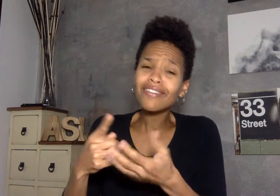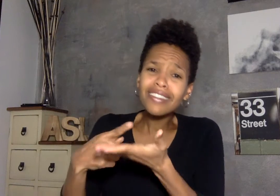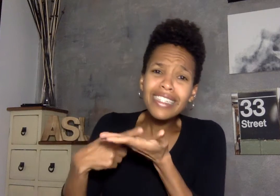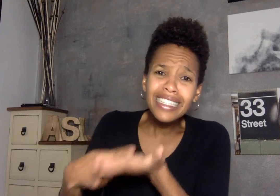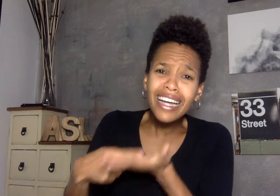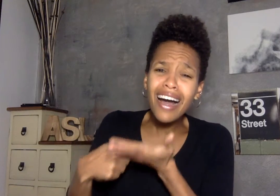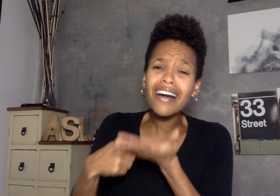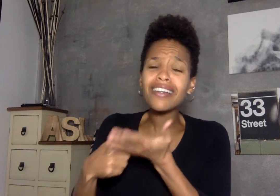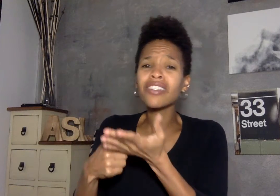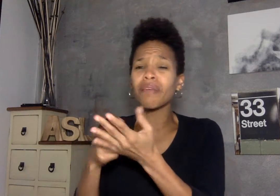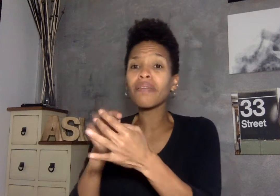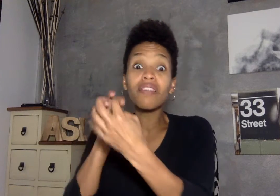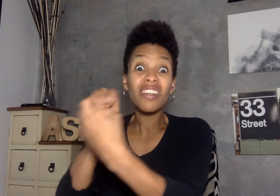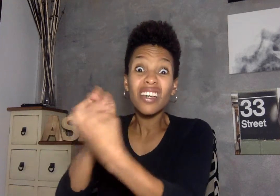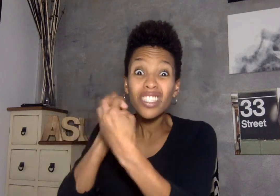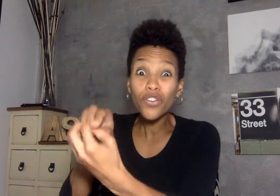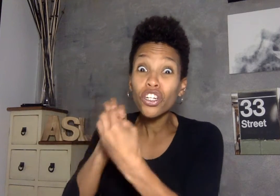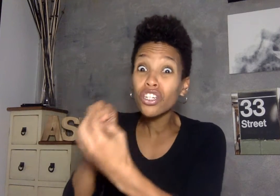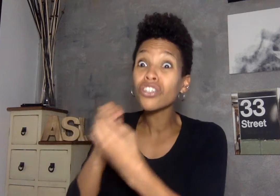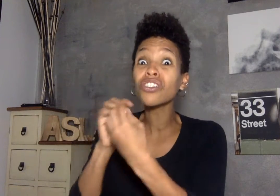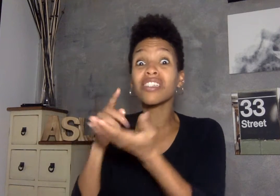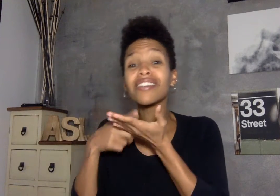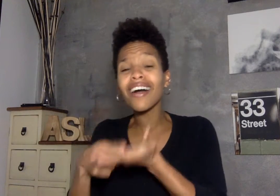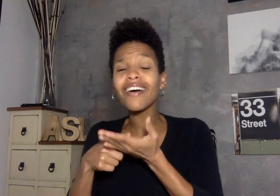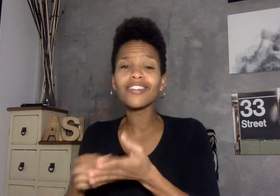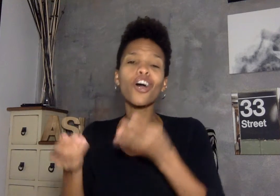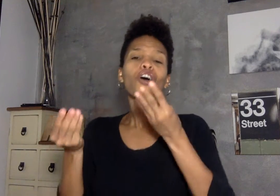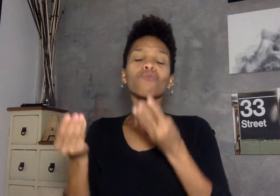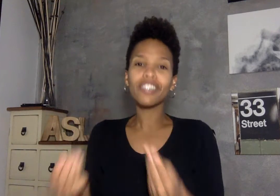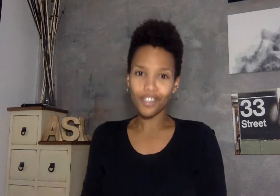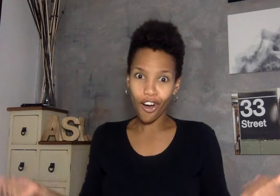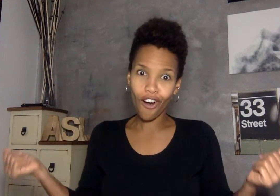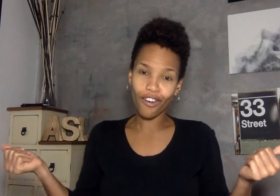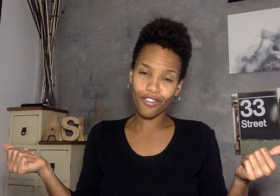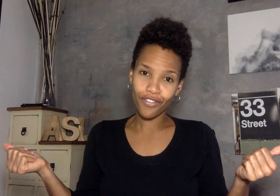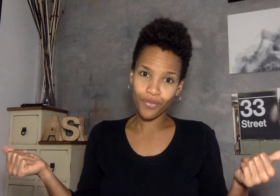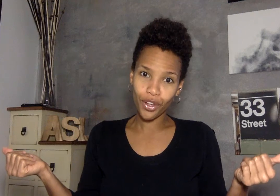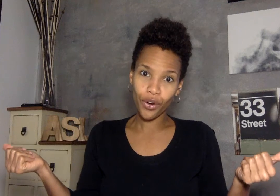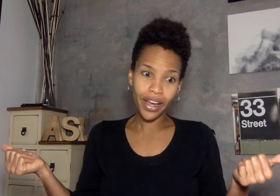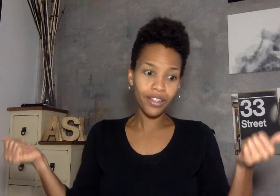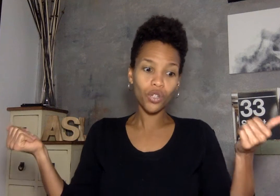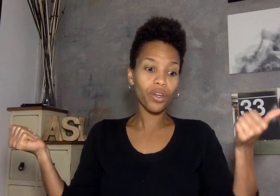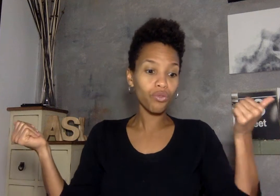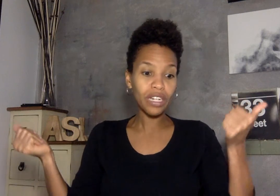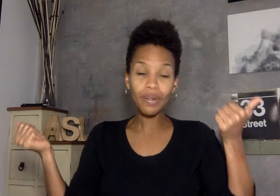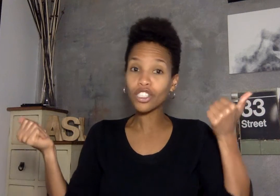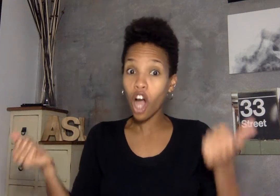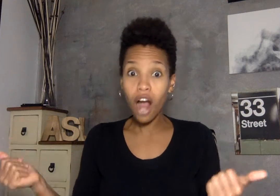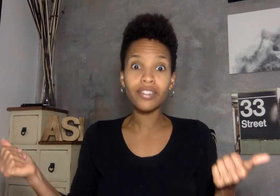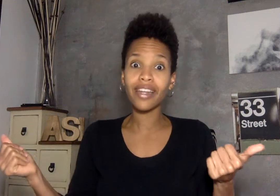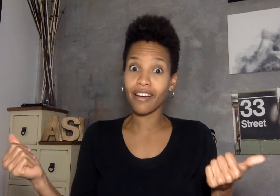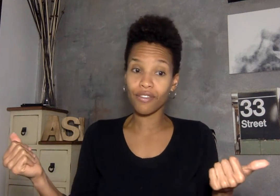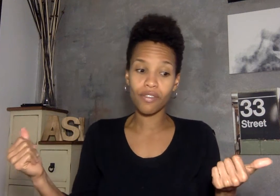discuss maybe this first discuss resolve all right so we we talked it out